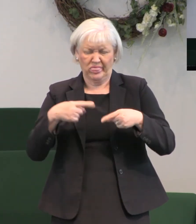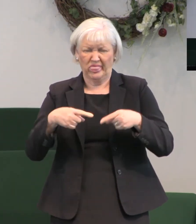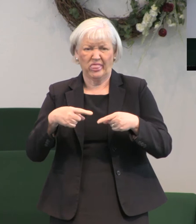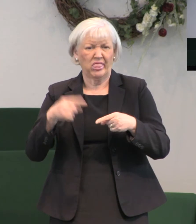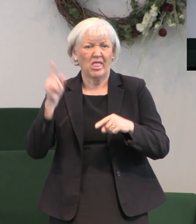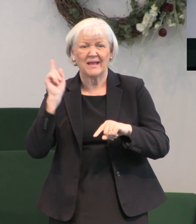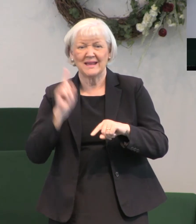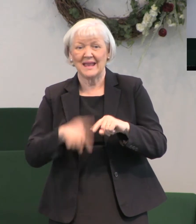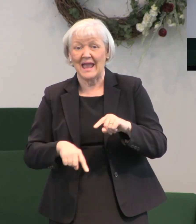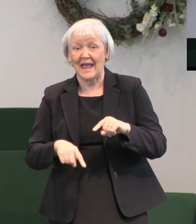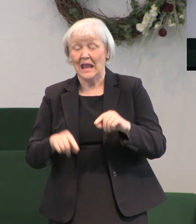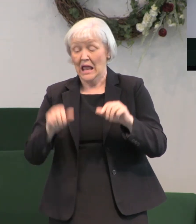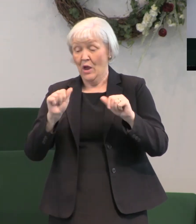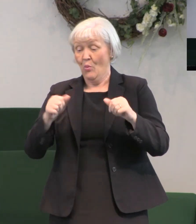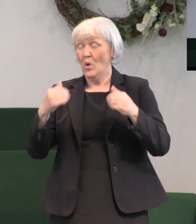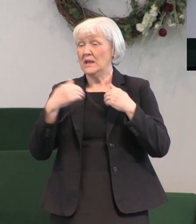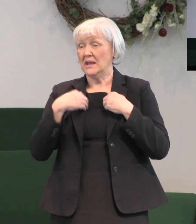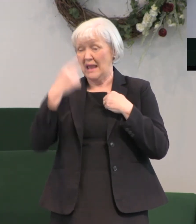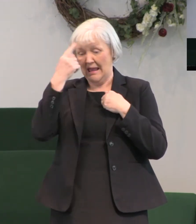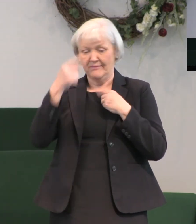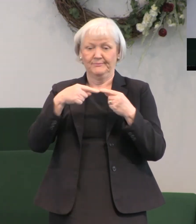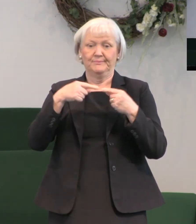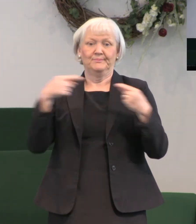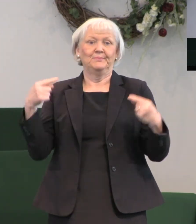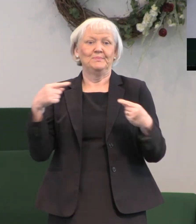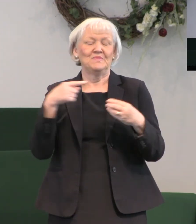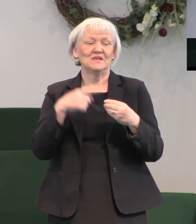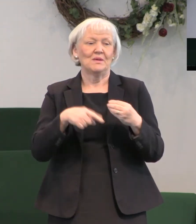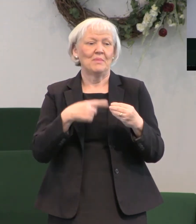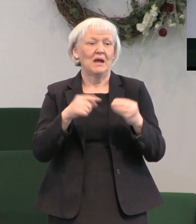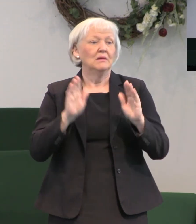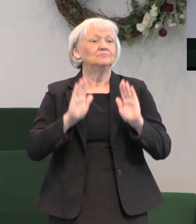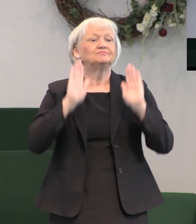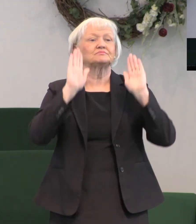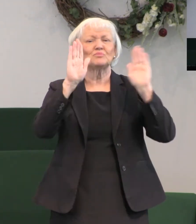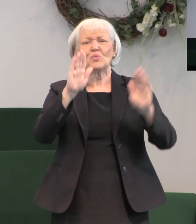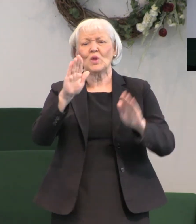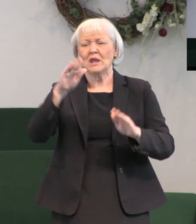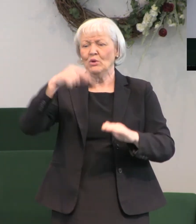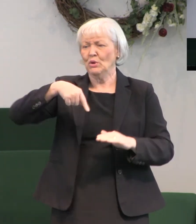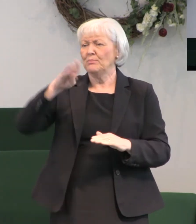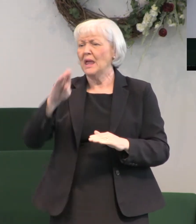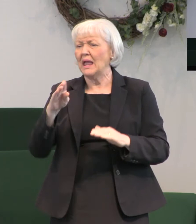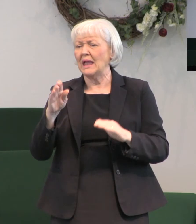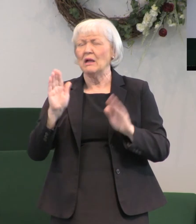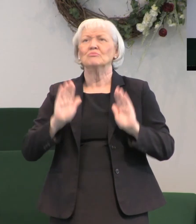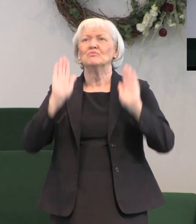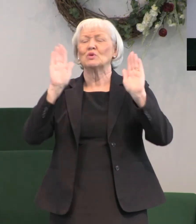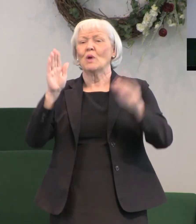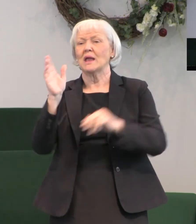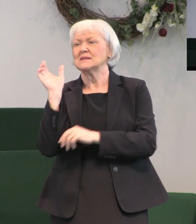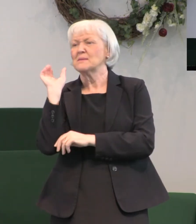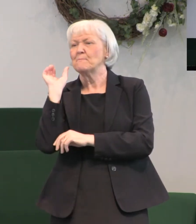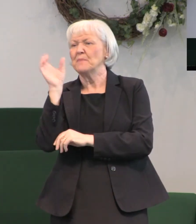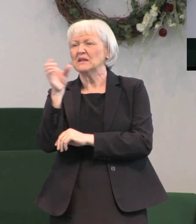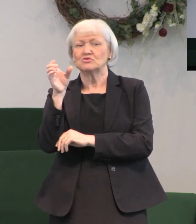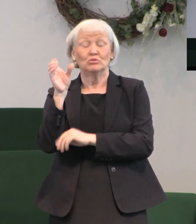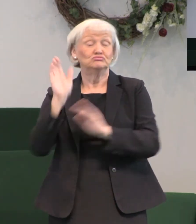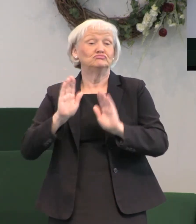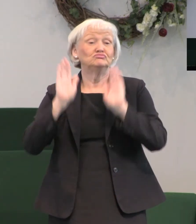get into, we could have disagreements about who's the greatest quarterback or the greatest pitcher or the greatest president,